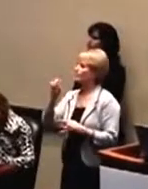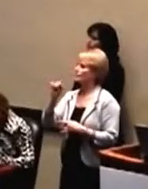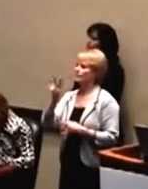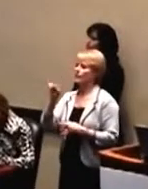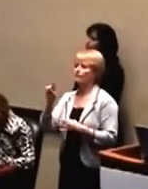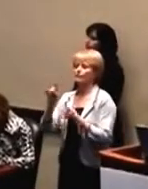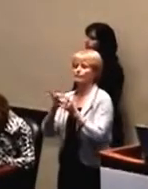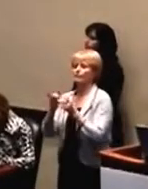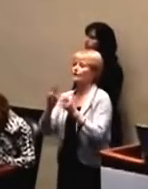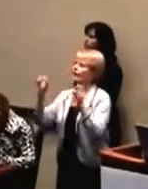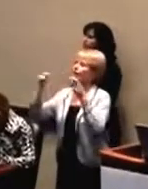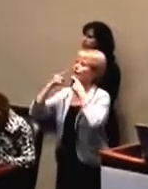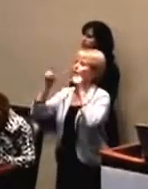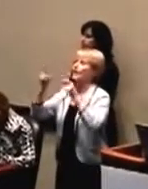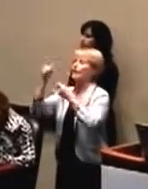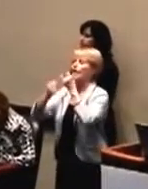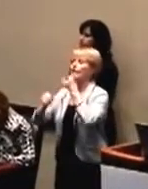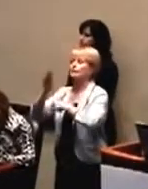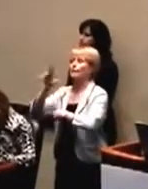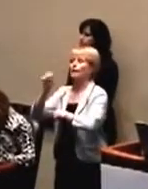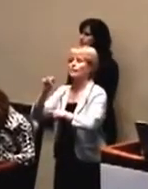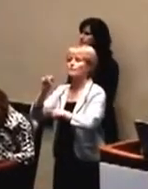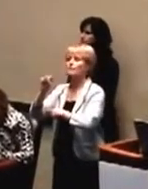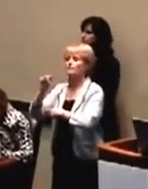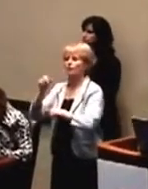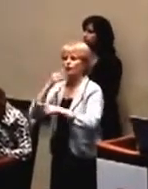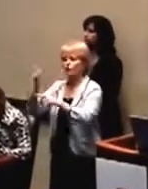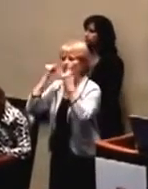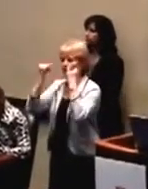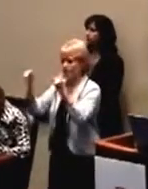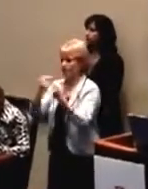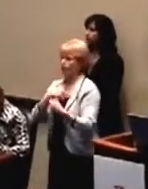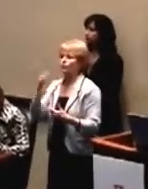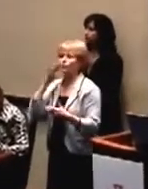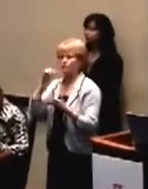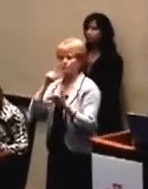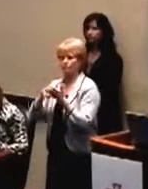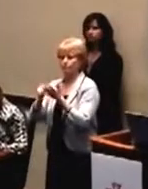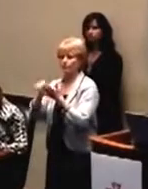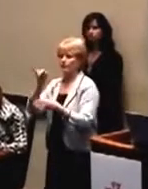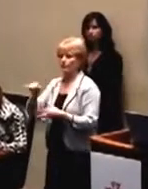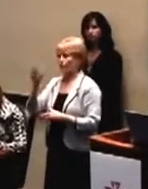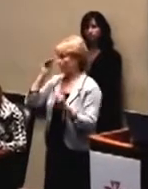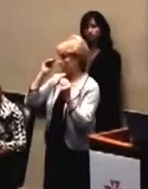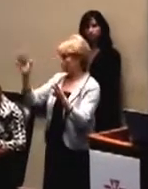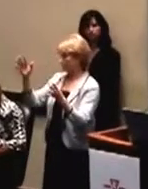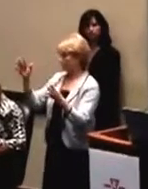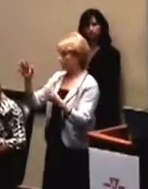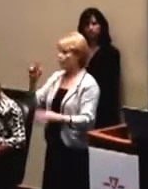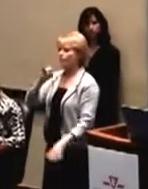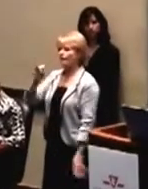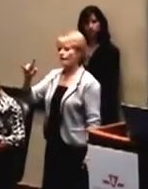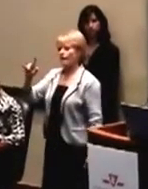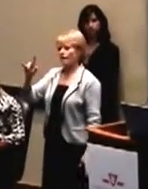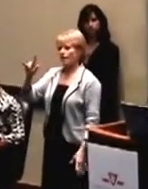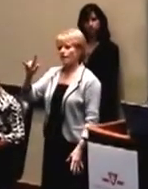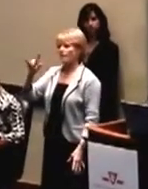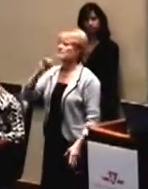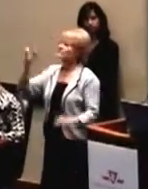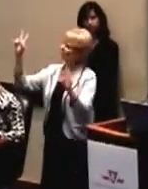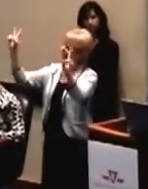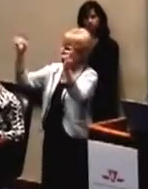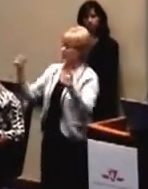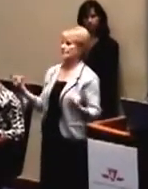at the start, last bus announcements at bus space, I think that's a really good idea. Let's have a look at it. I can tell you now, it is an absolute cardinal